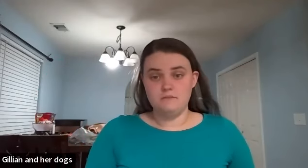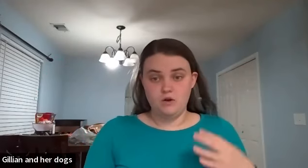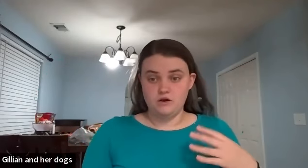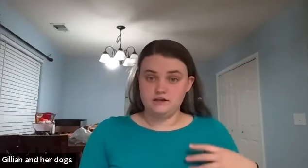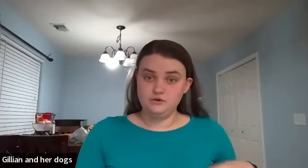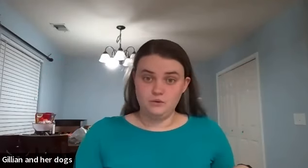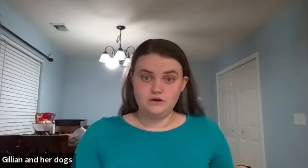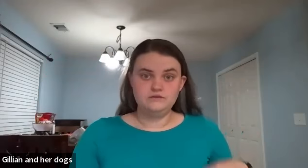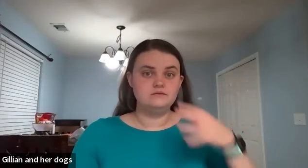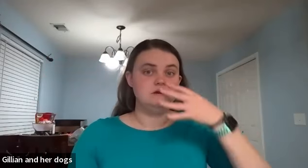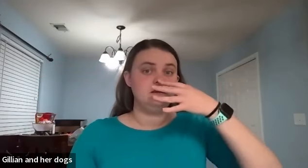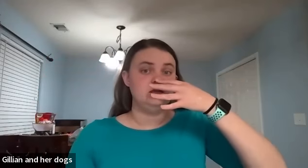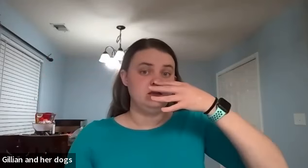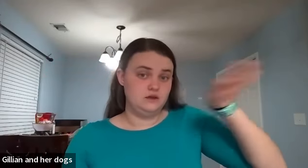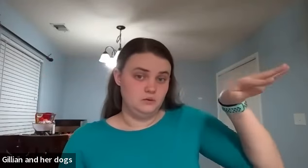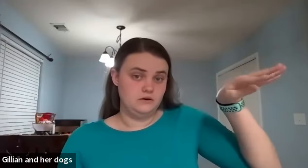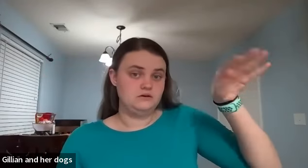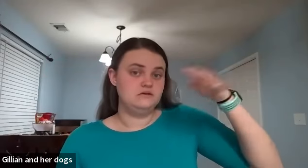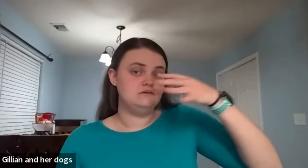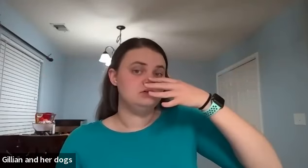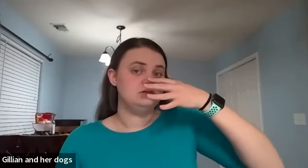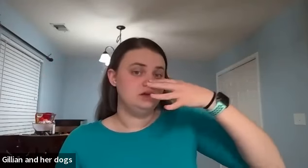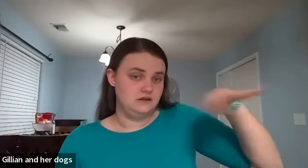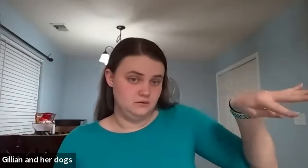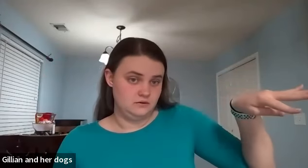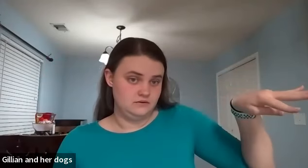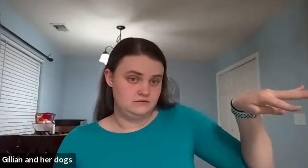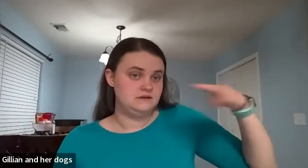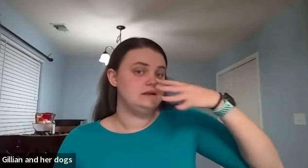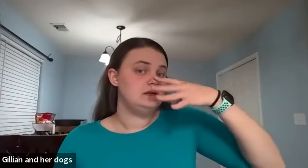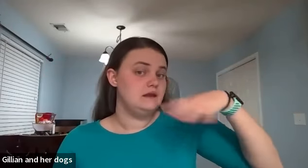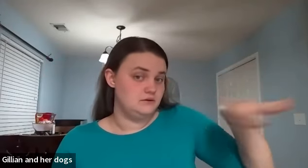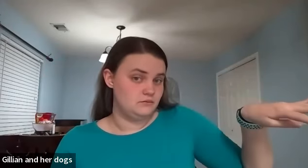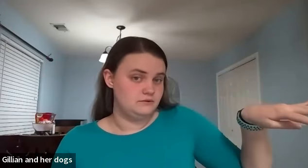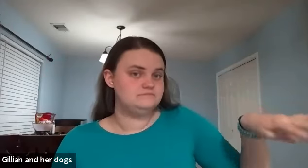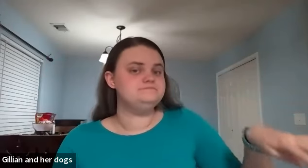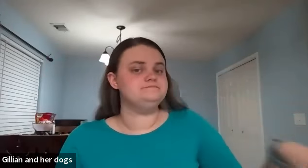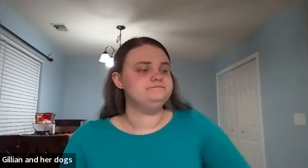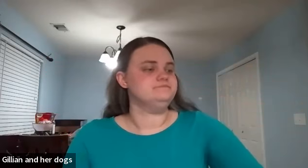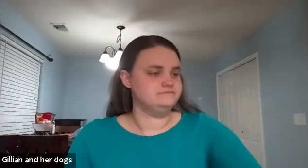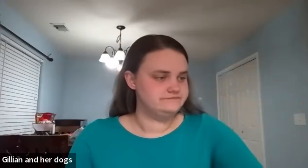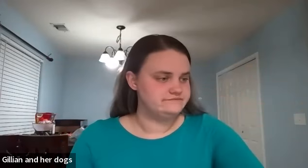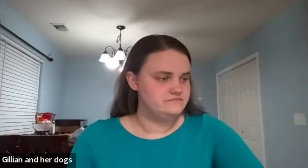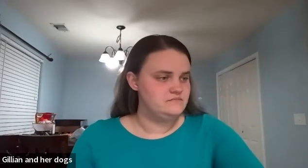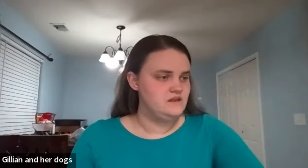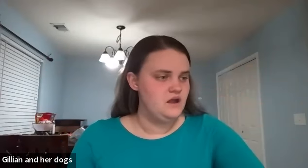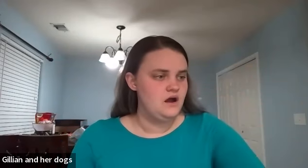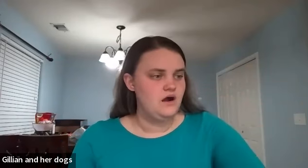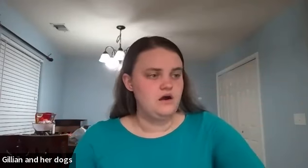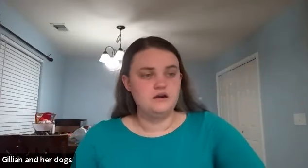our ignore ignore ignore ignore ignore our